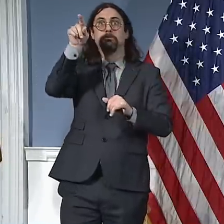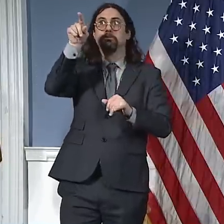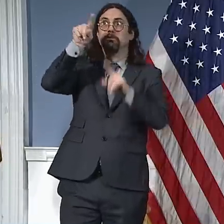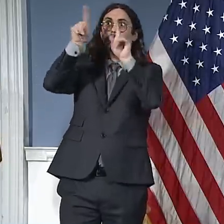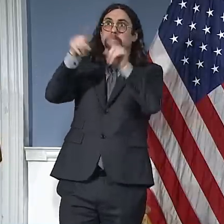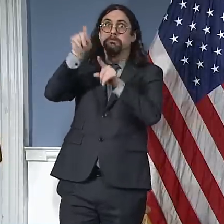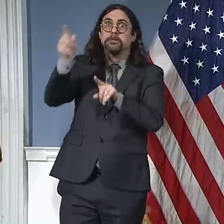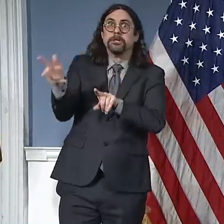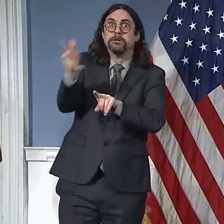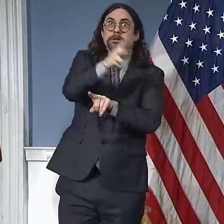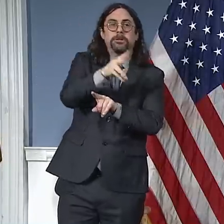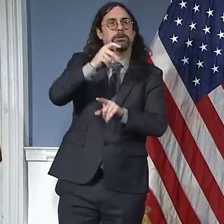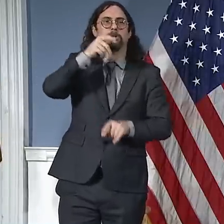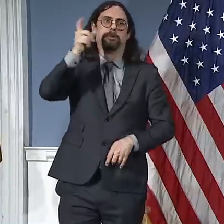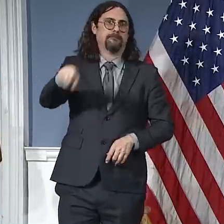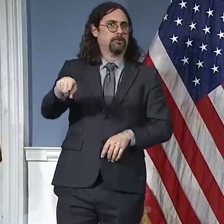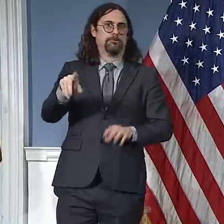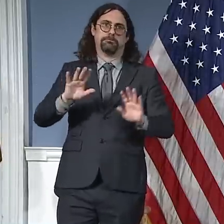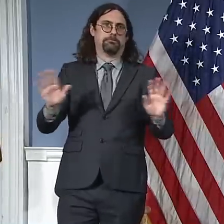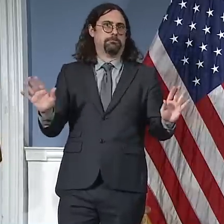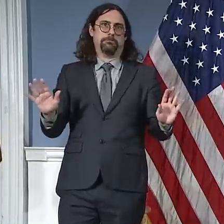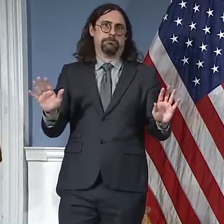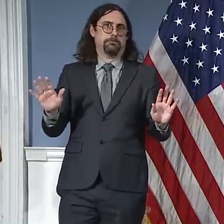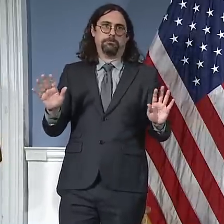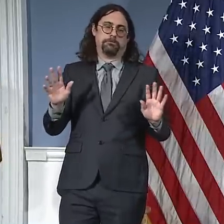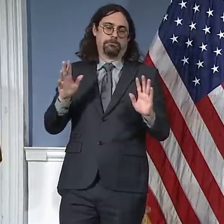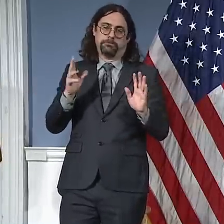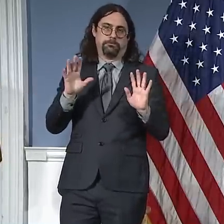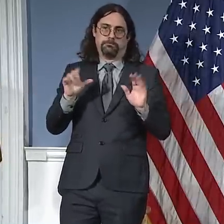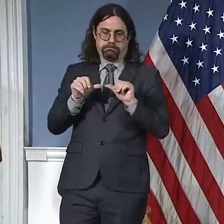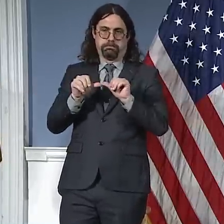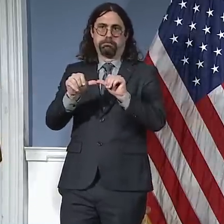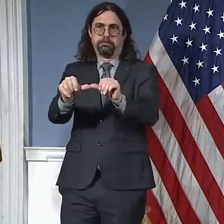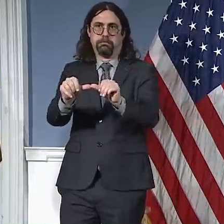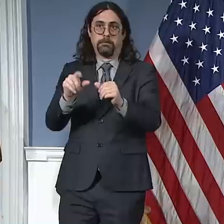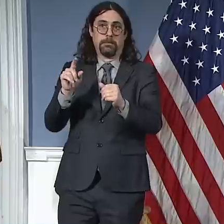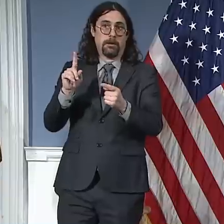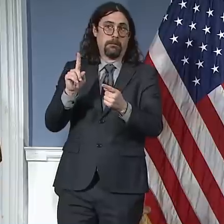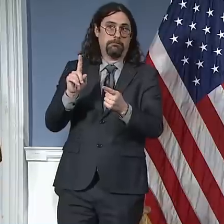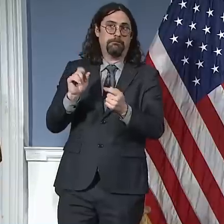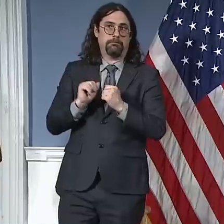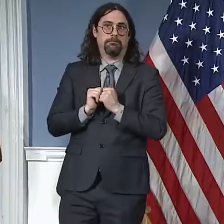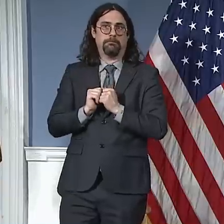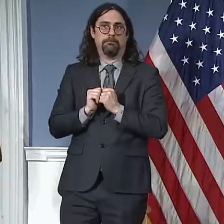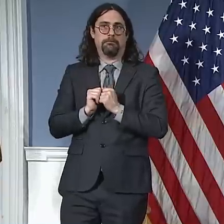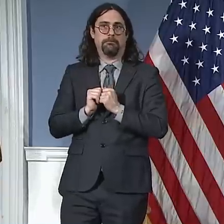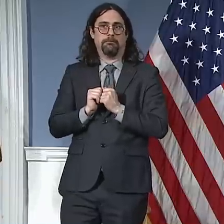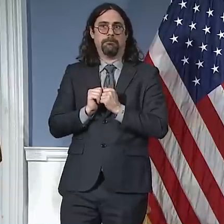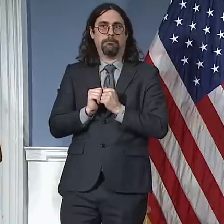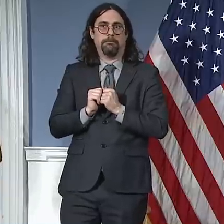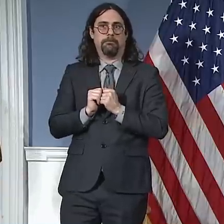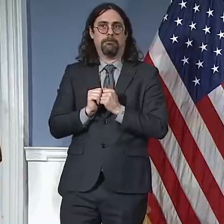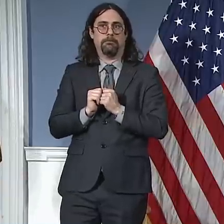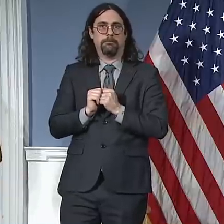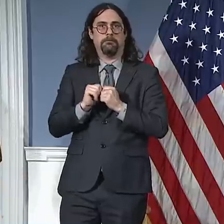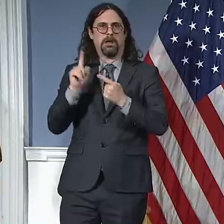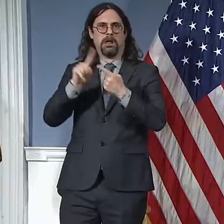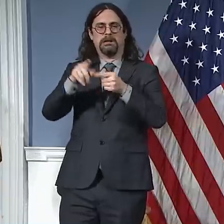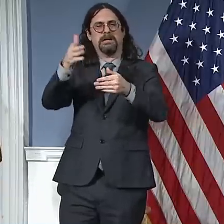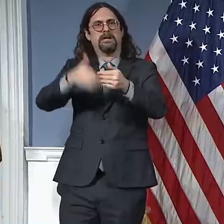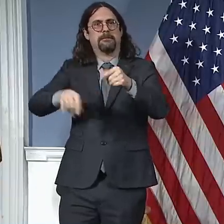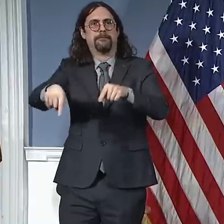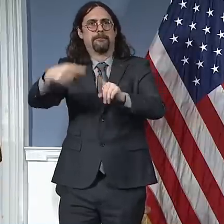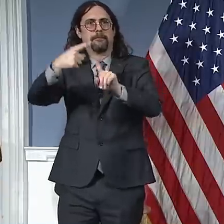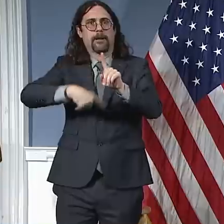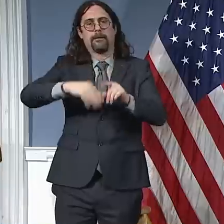side parking will be suspended through next Tuesday, March 31st. So alternate side,